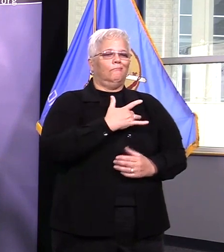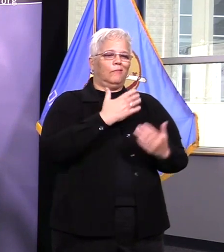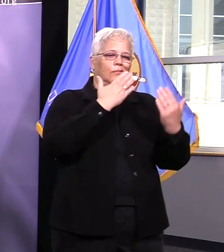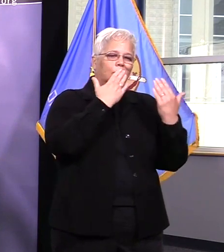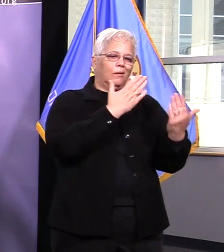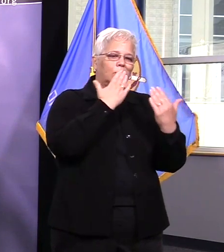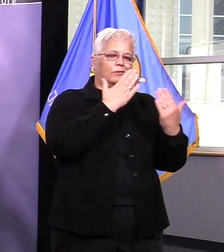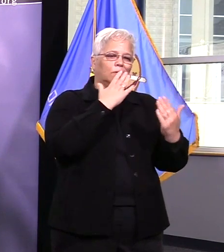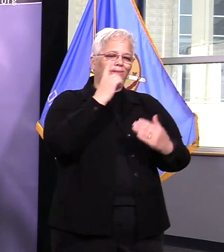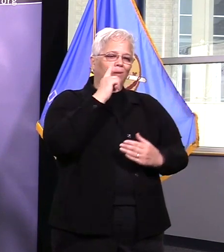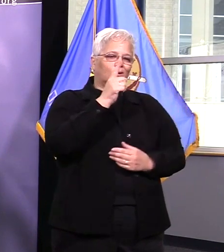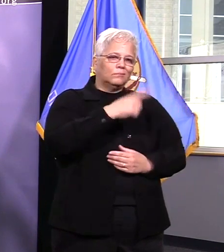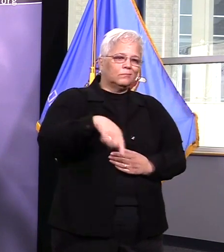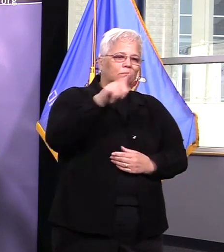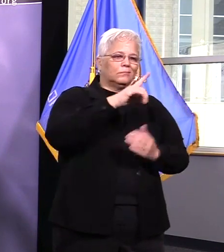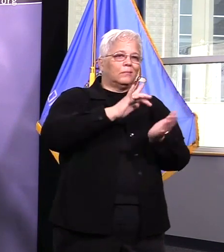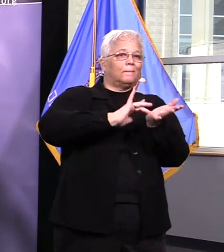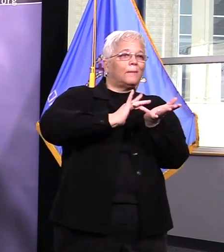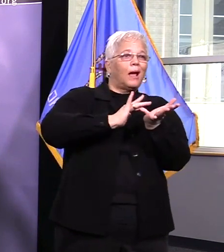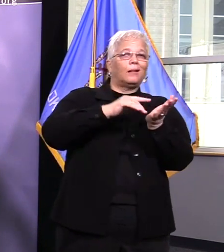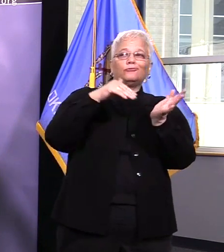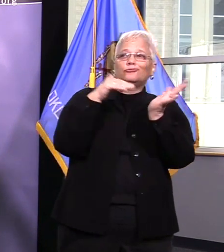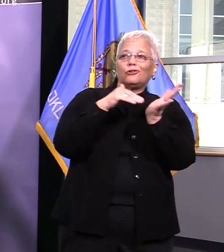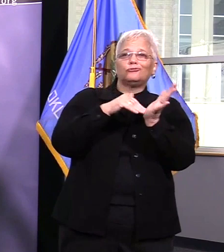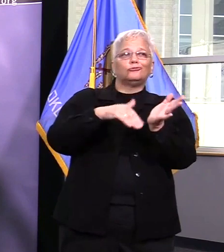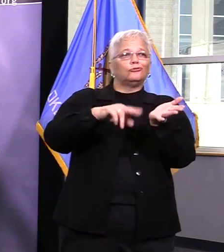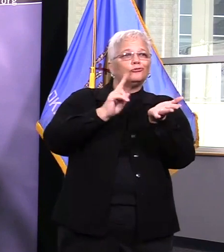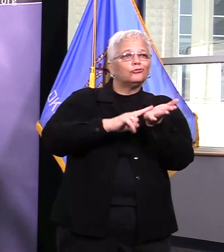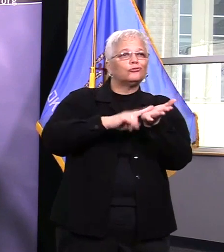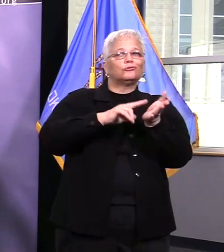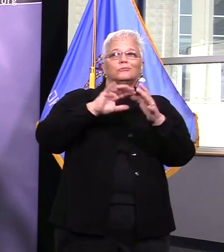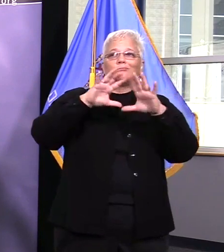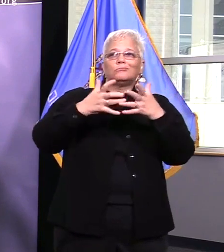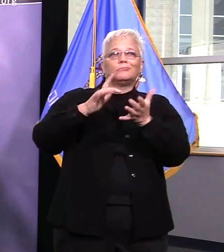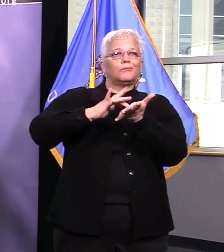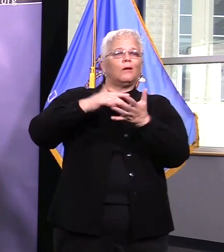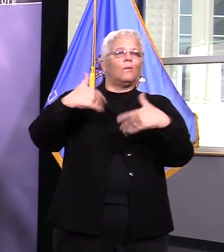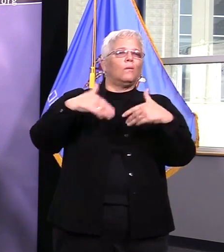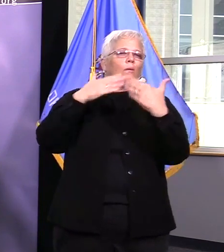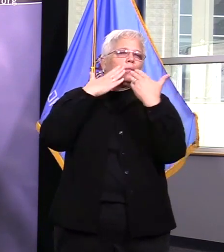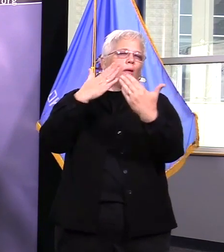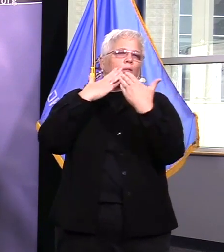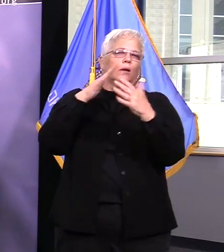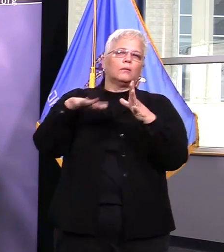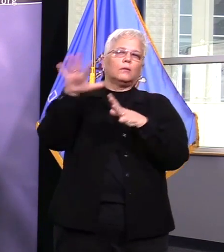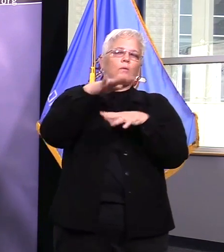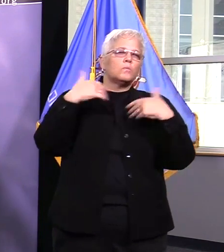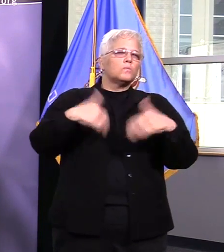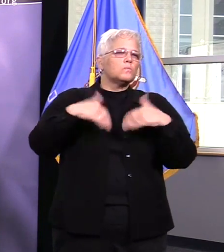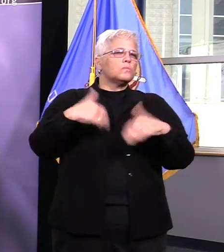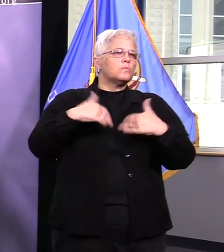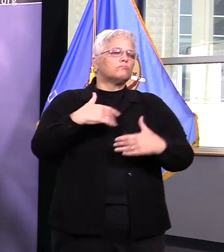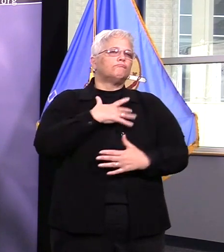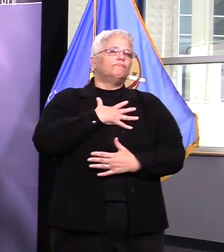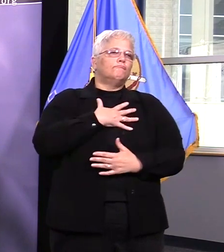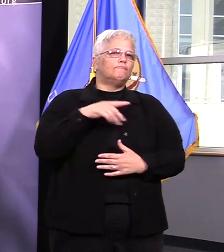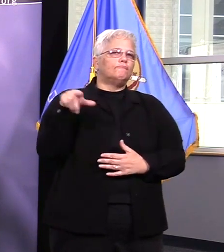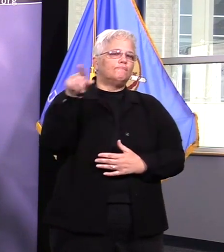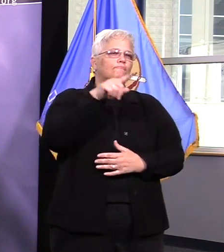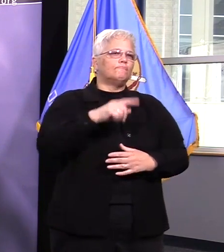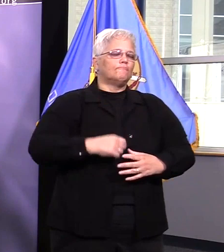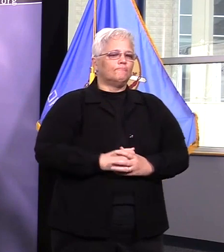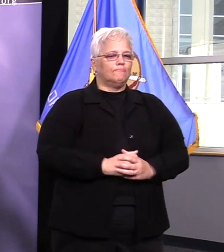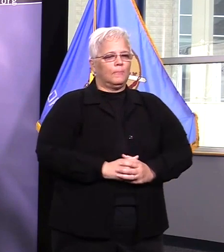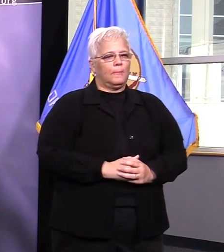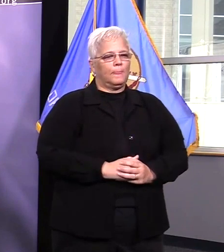of this battle please keep them in your thoughts and prayers the tulsa county sheriff's continues to follow the sanitizing measures